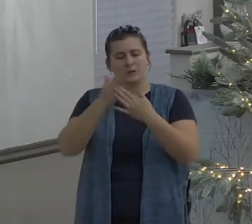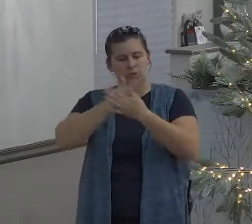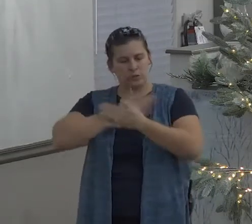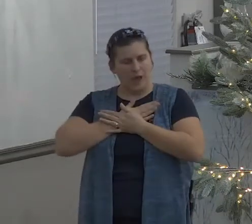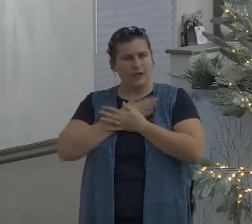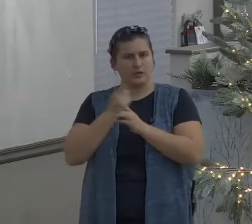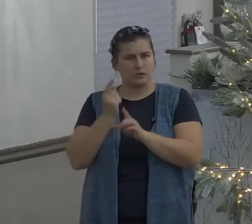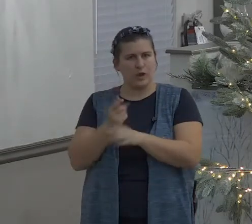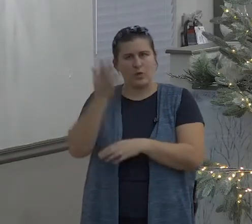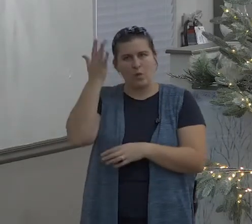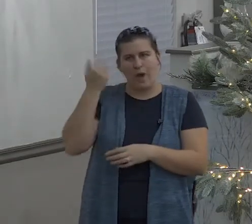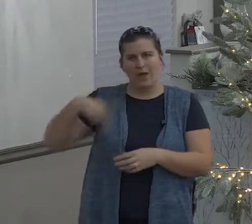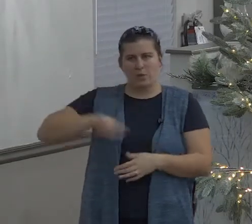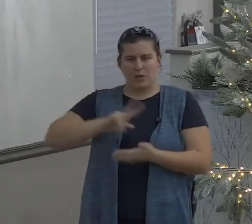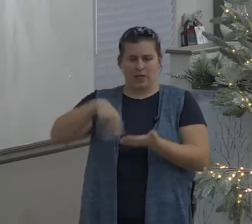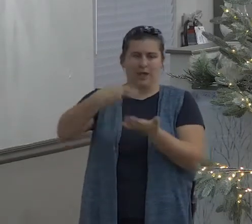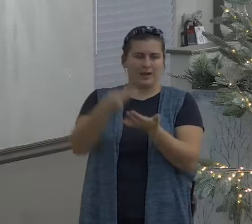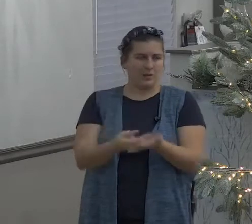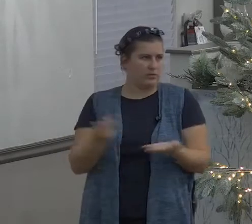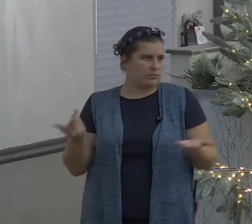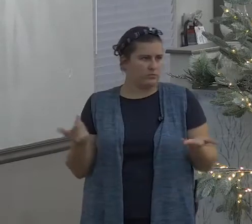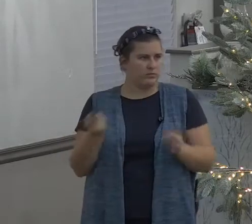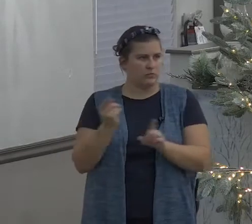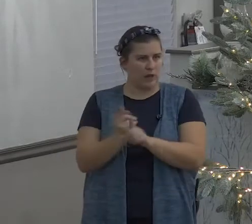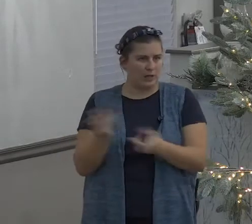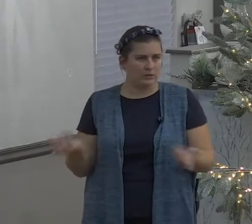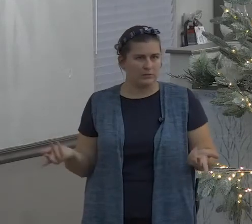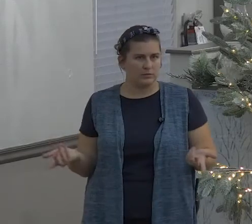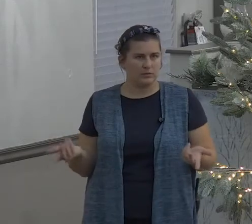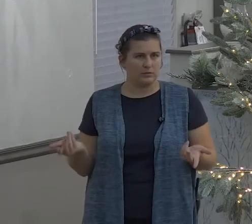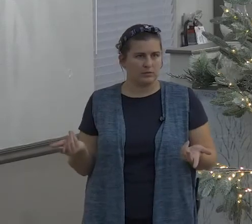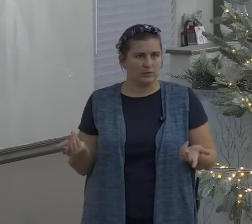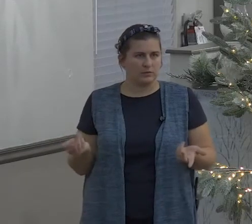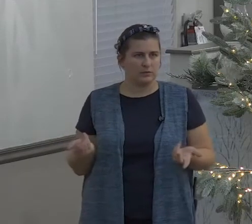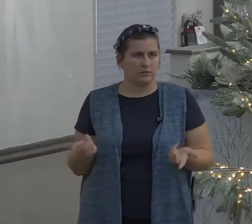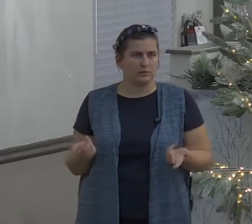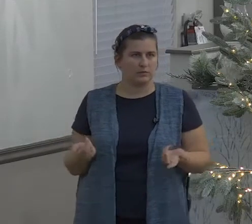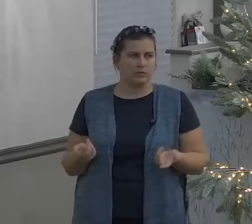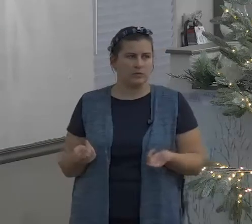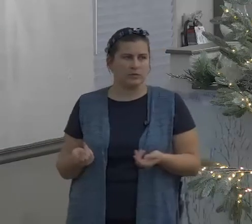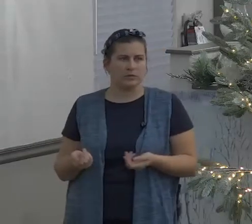pastures well I think it's pretty obvious he wants them to rest